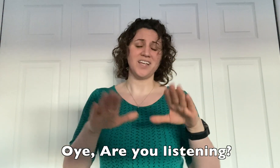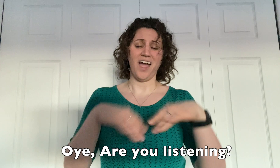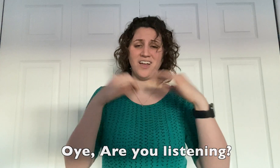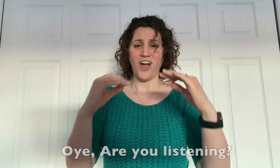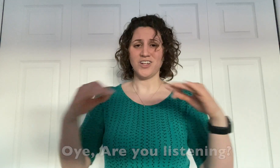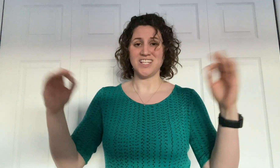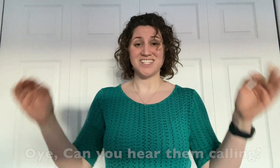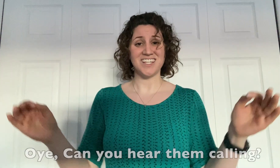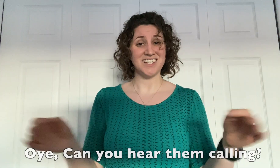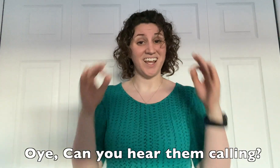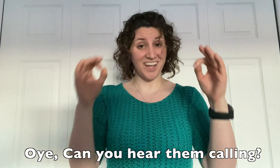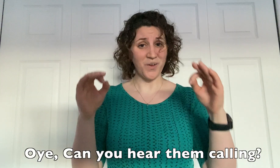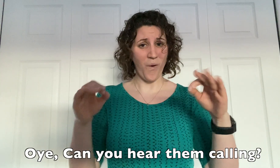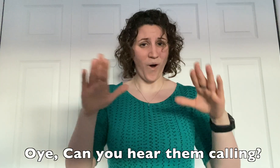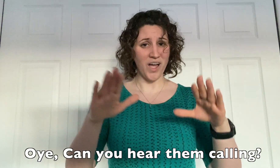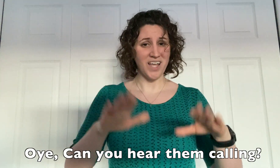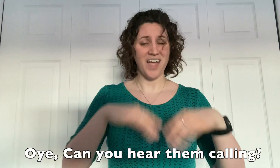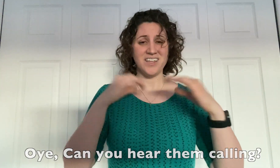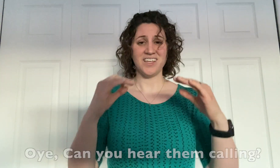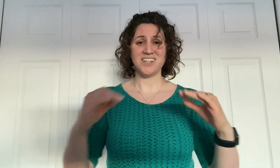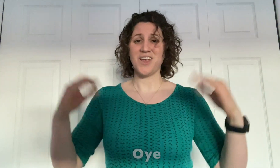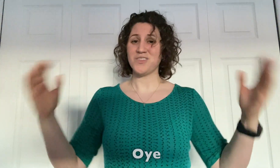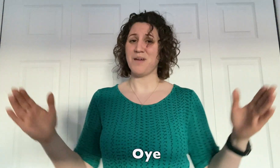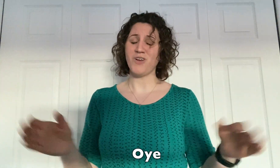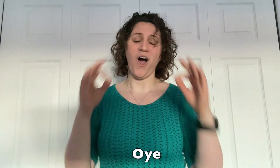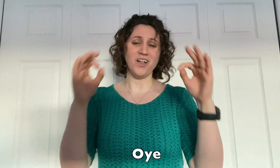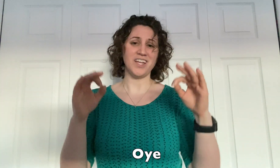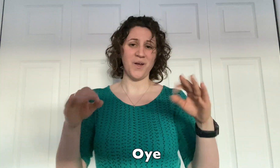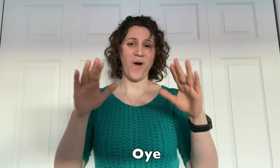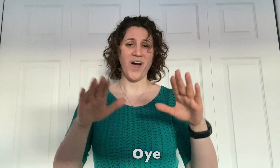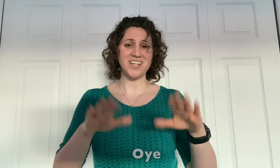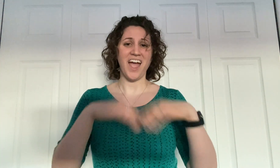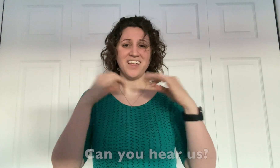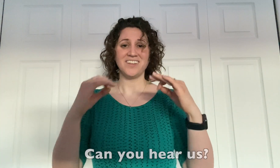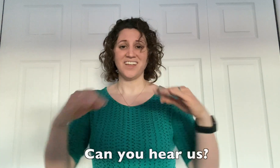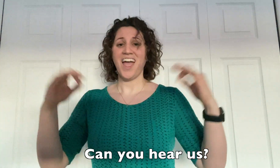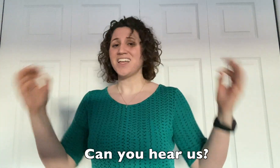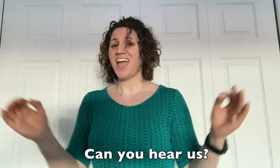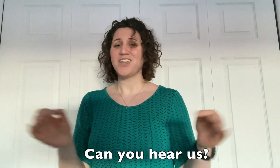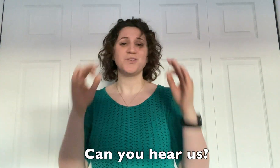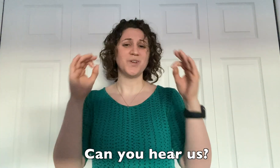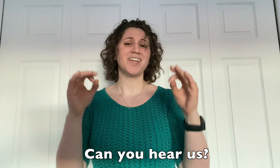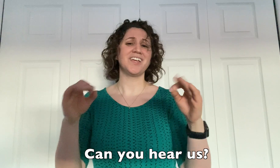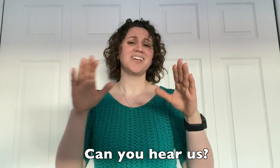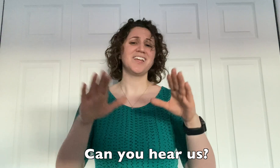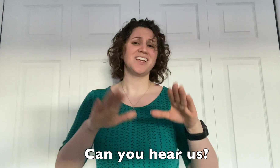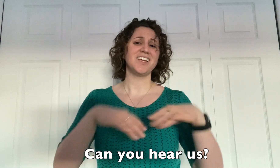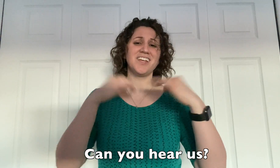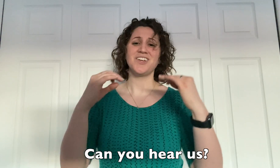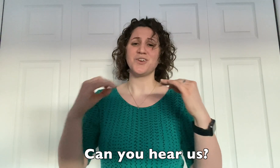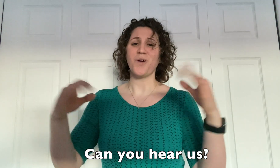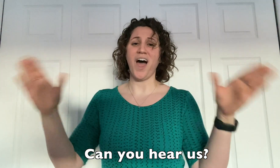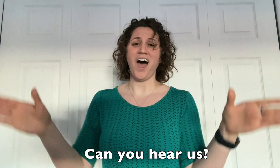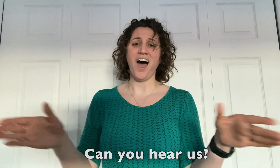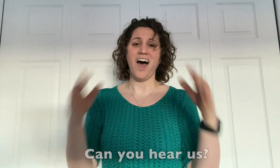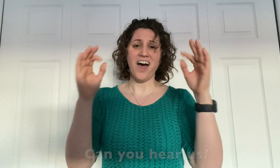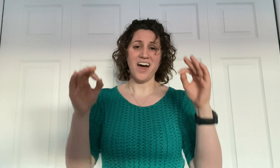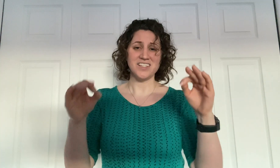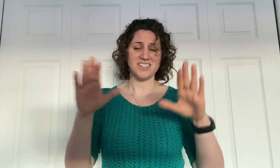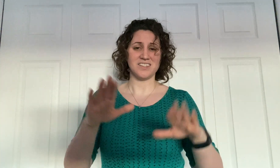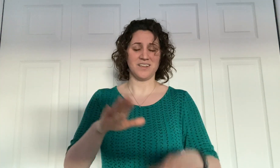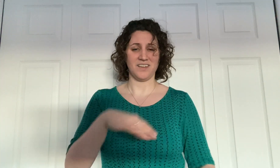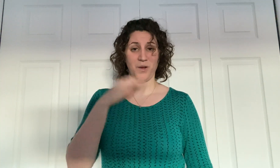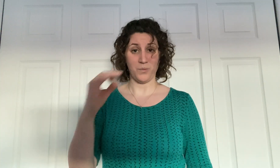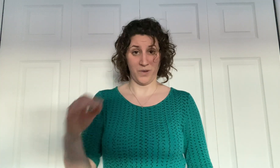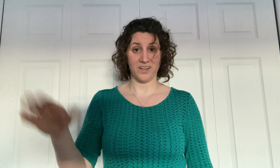Oye, are you listening? Oye, can you hear them calling? Oye, can you hear us?